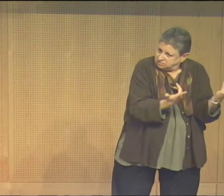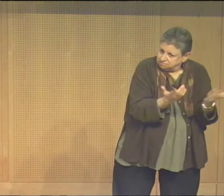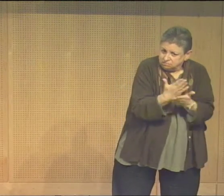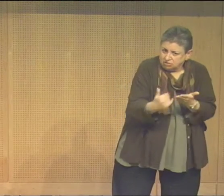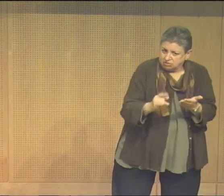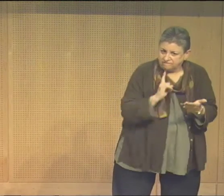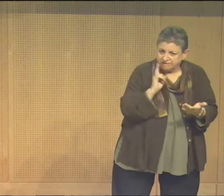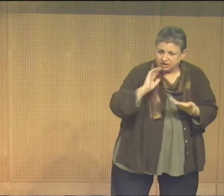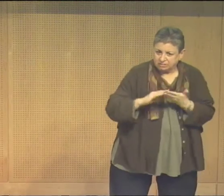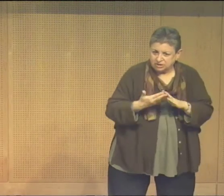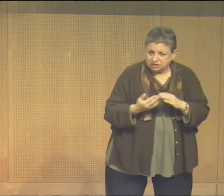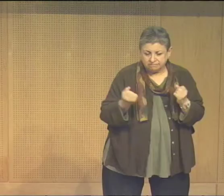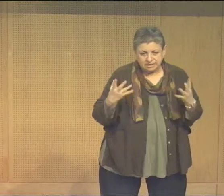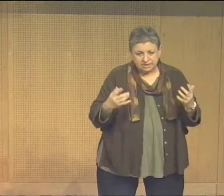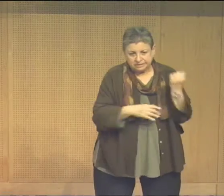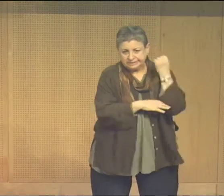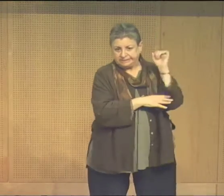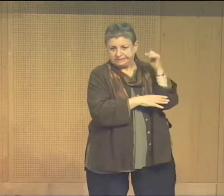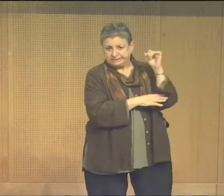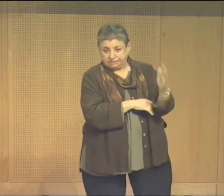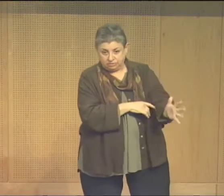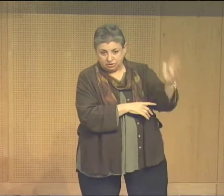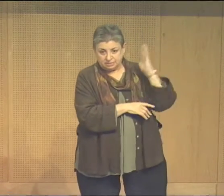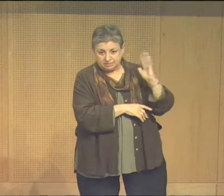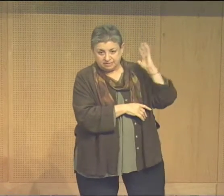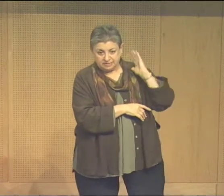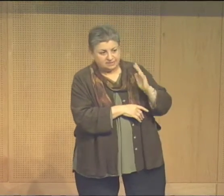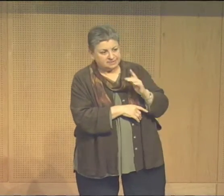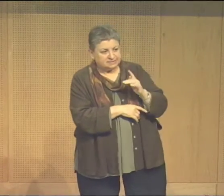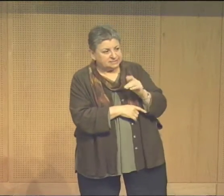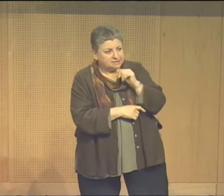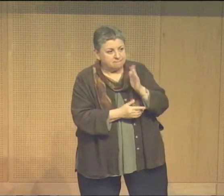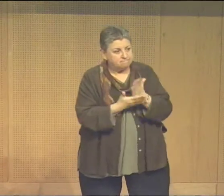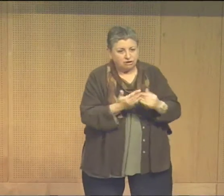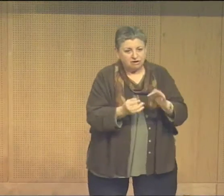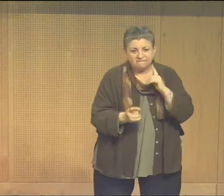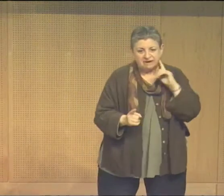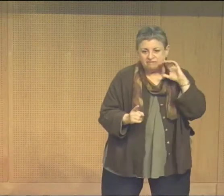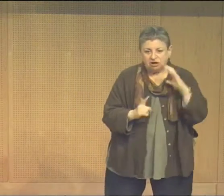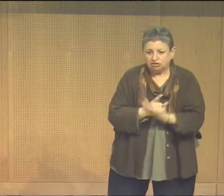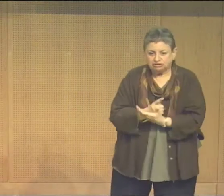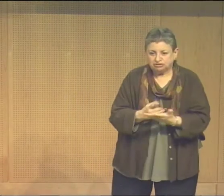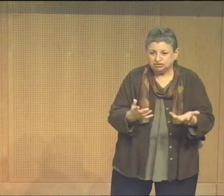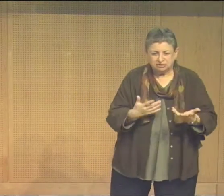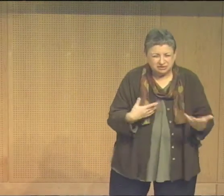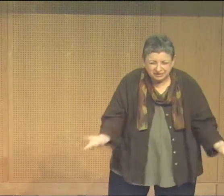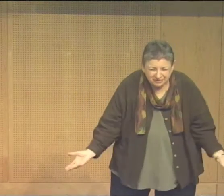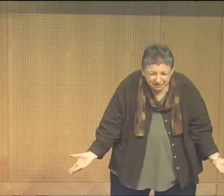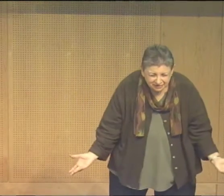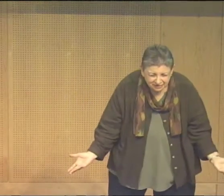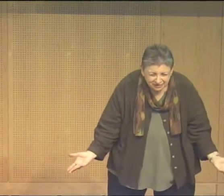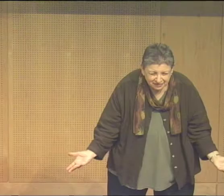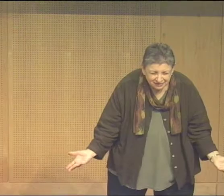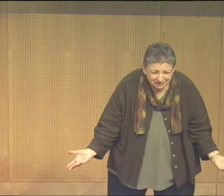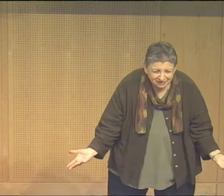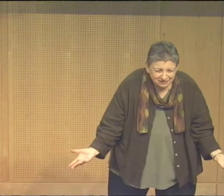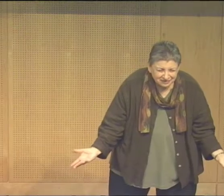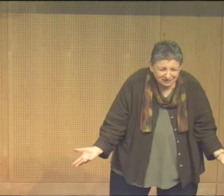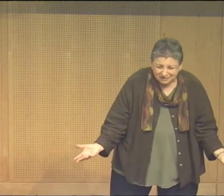in the new terminology because codas are part of the deaf community but they haven't been necessarily considered part of